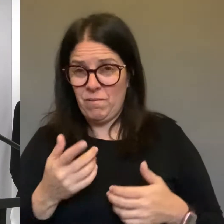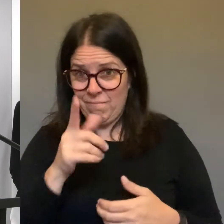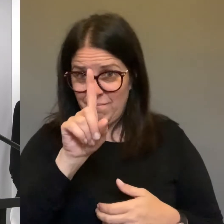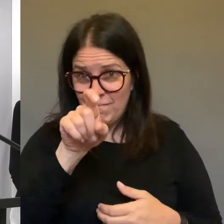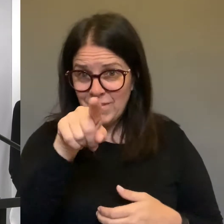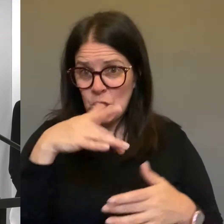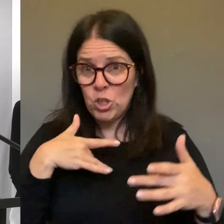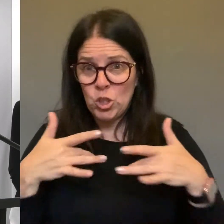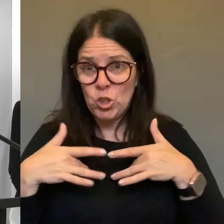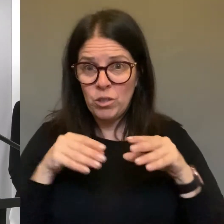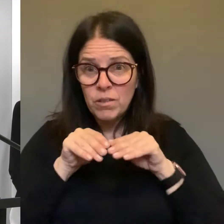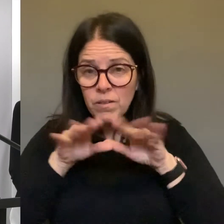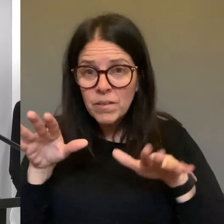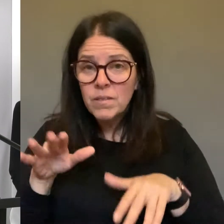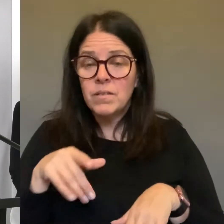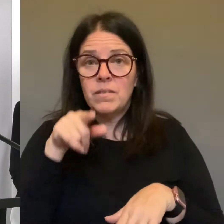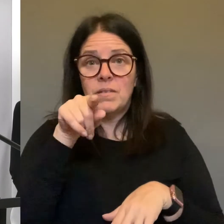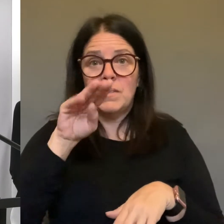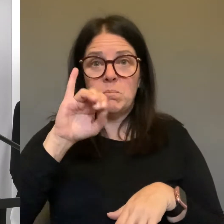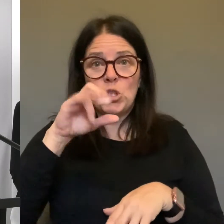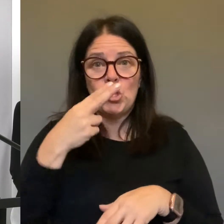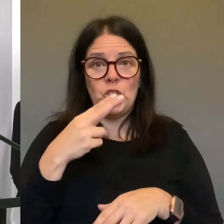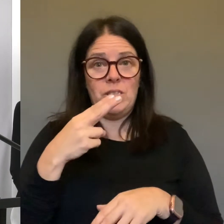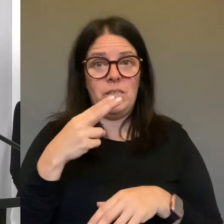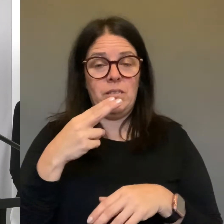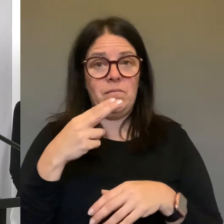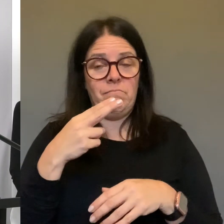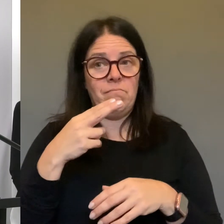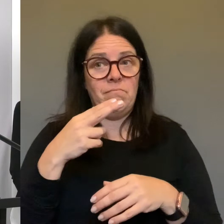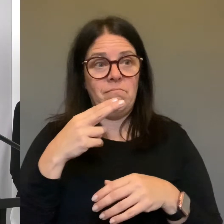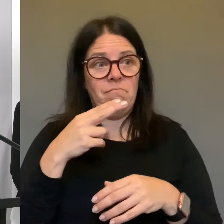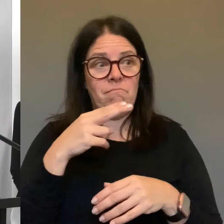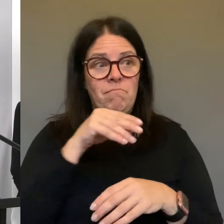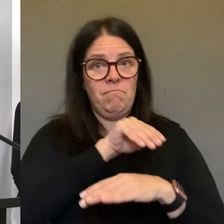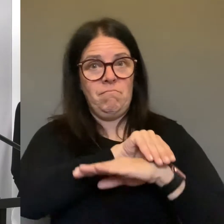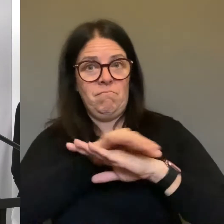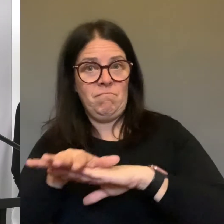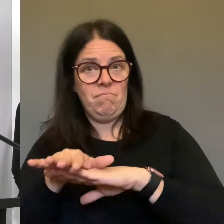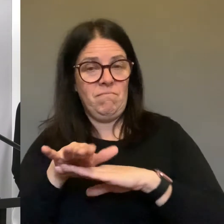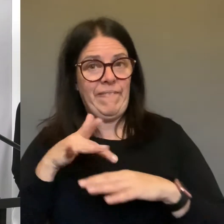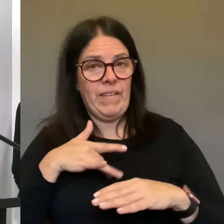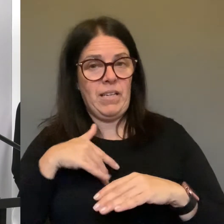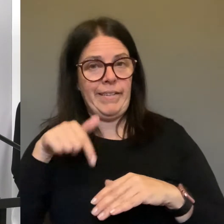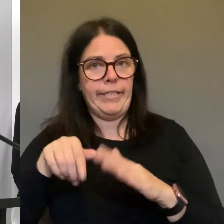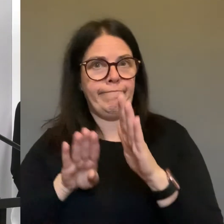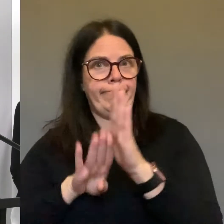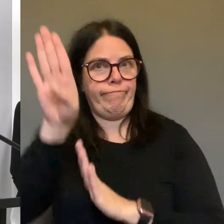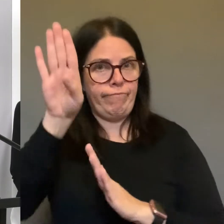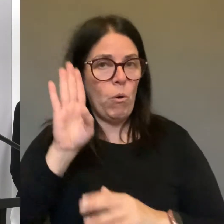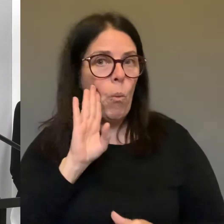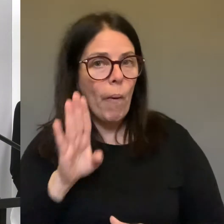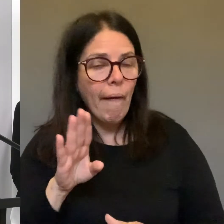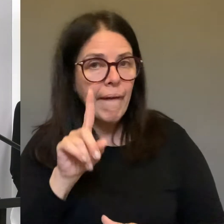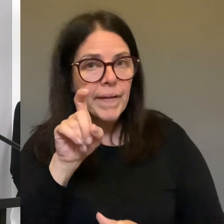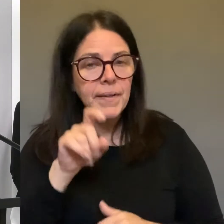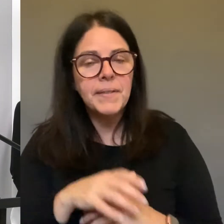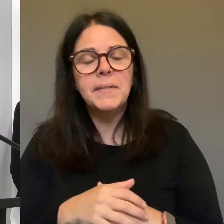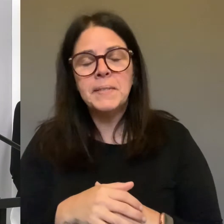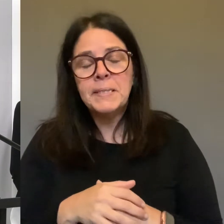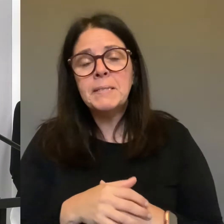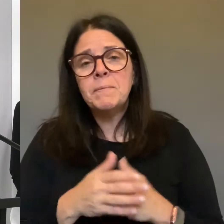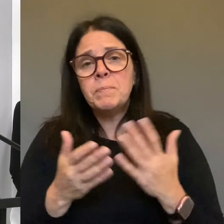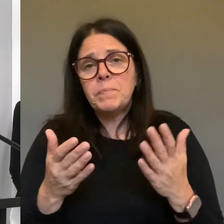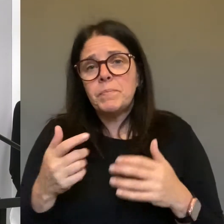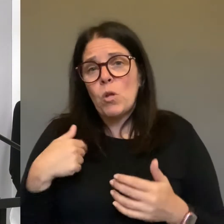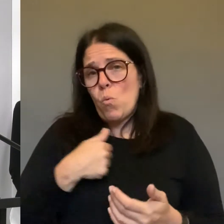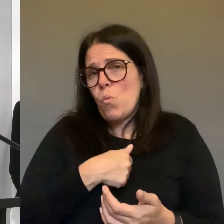you concerned that the numbers from Michigan, confirmed cases here in the Windsor office could rise? Well, that is a risk to our community